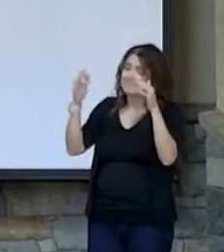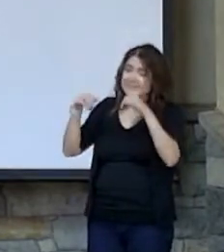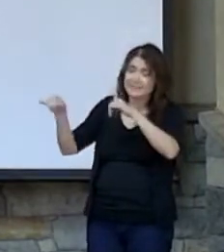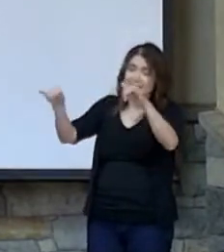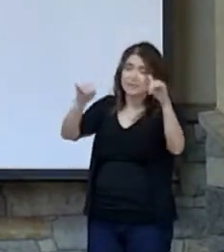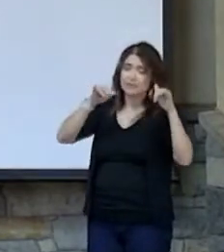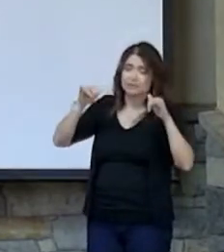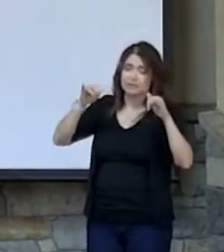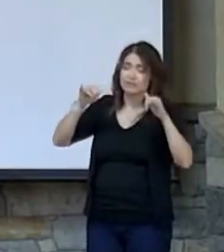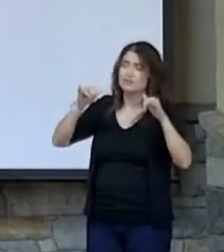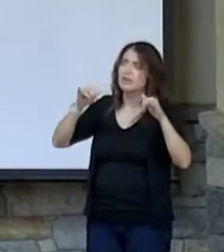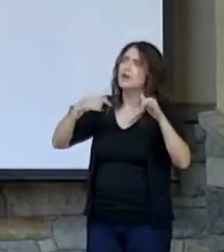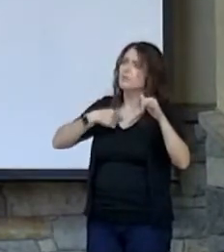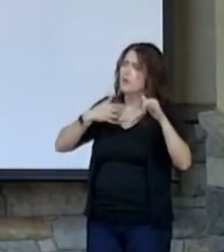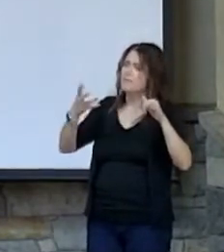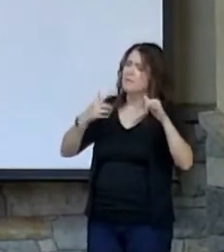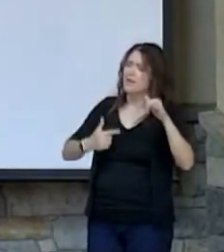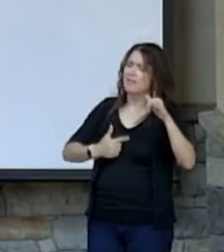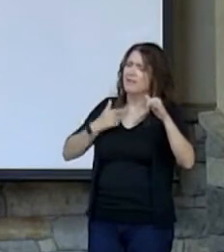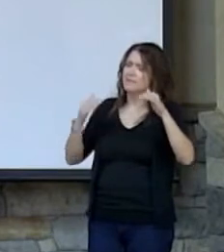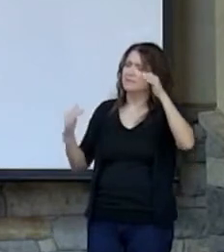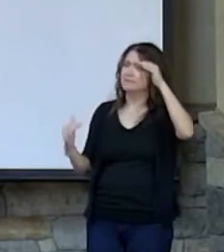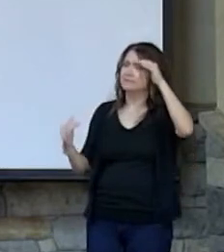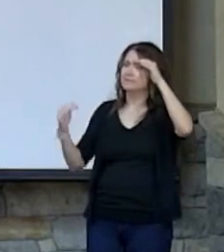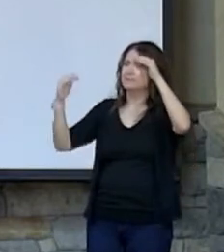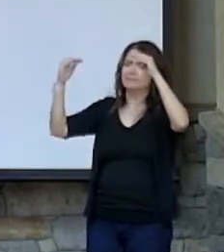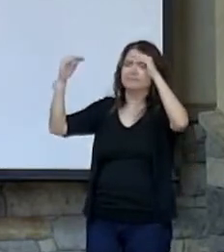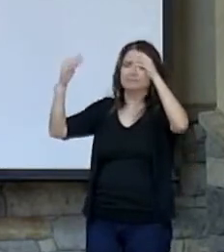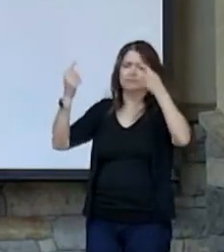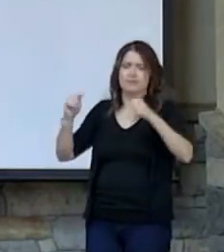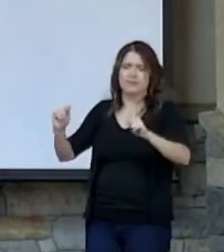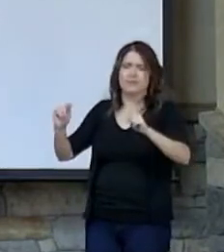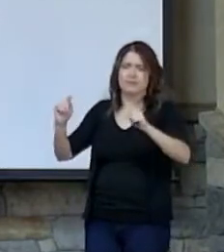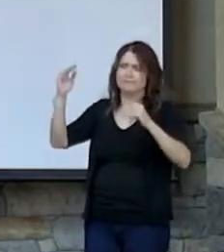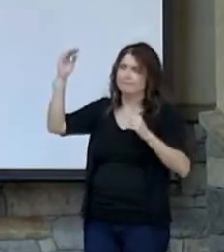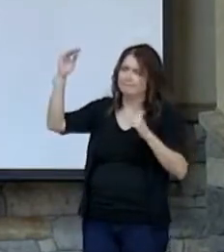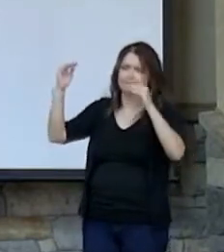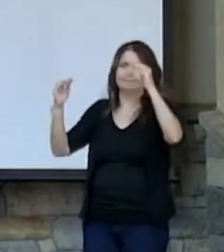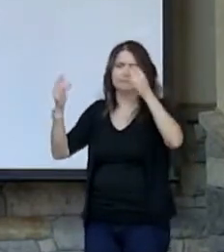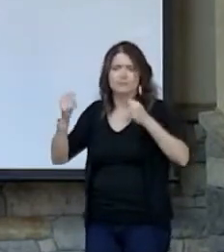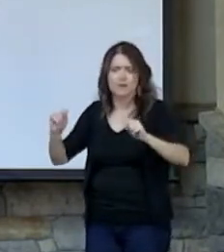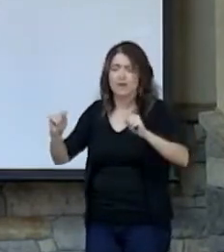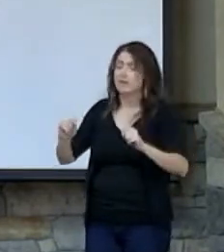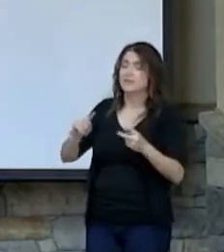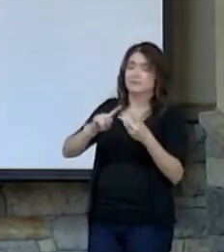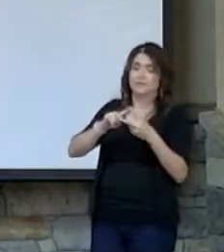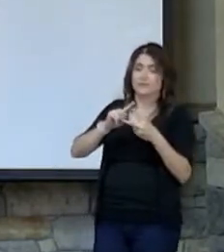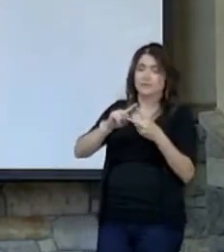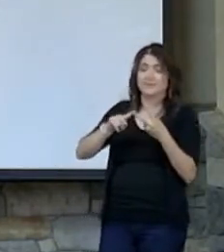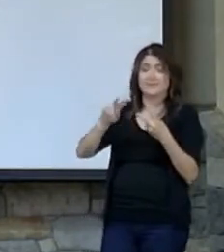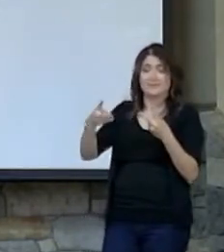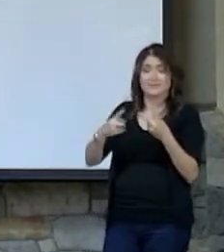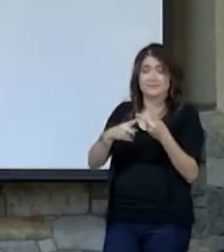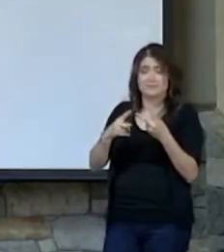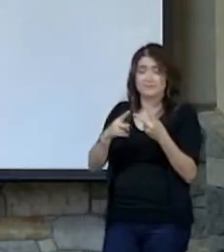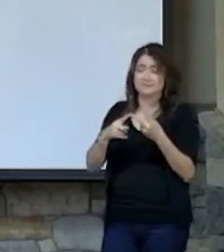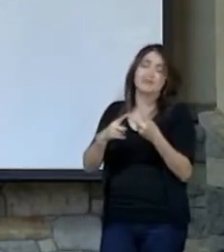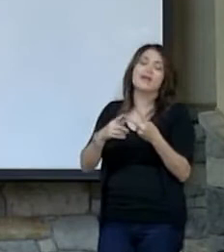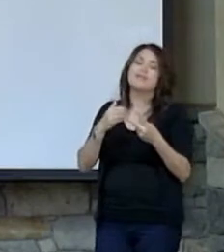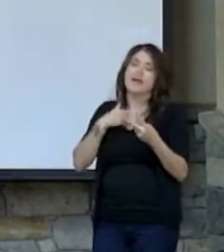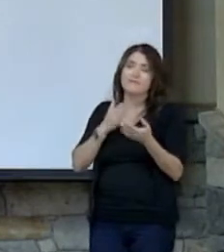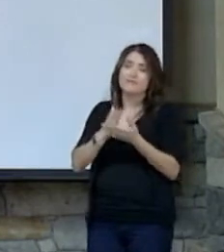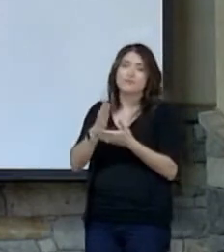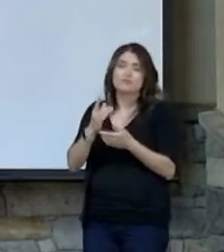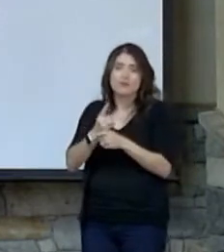life to try to measure up to that. That's the first thing we notice. The second thing is this. They have the right